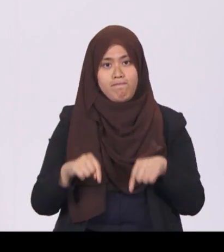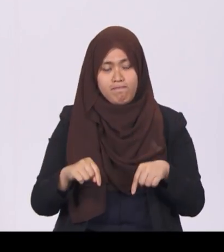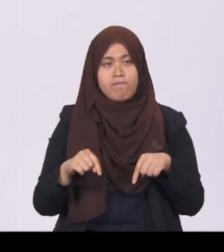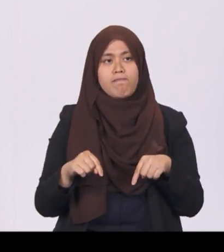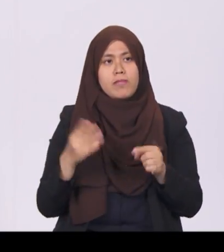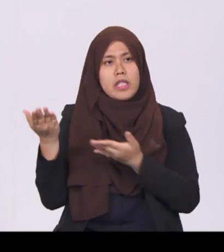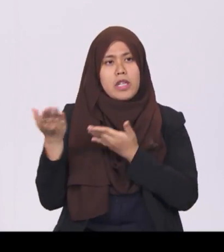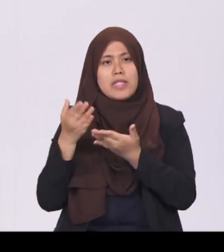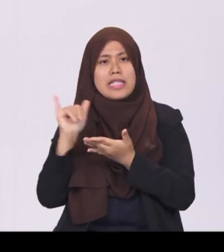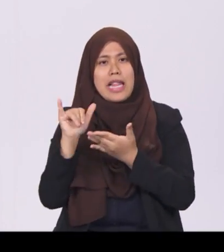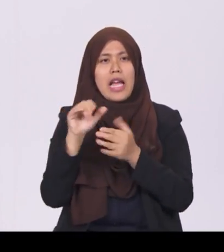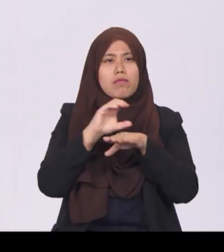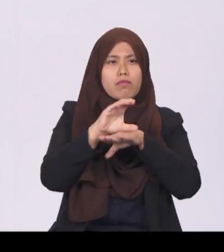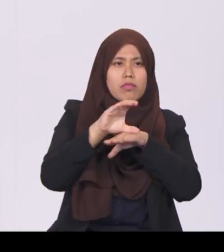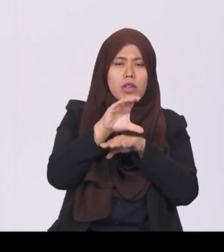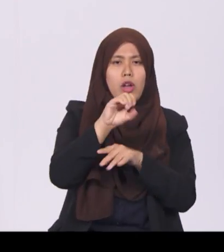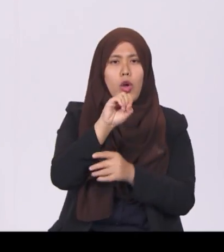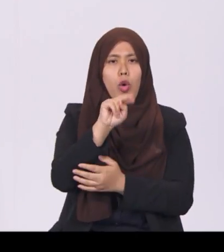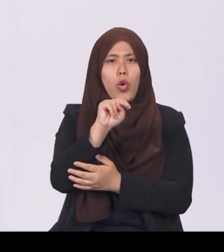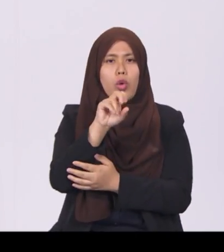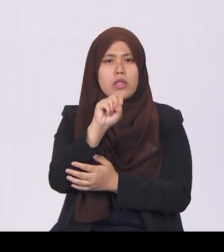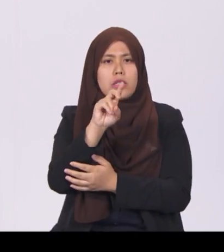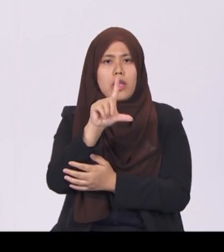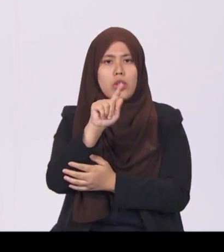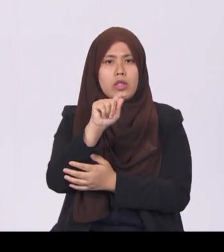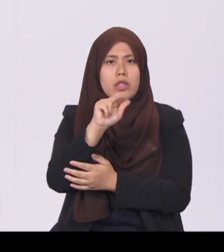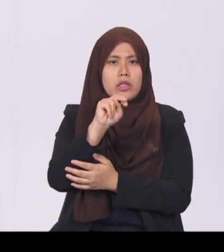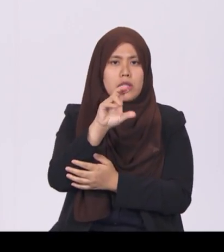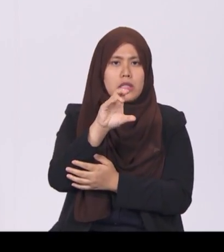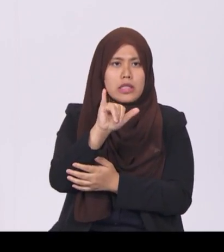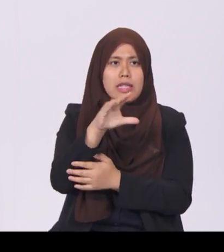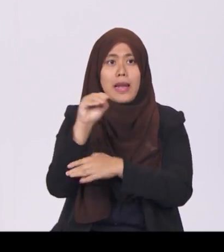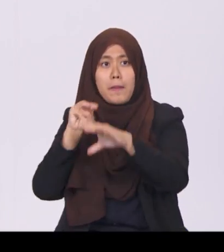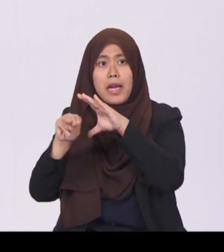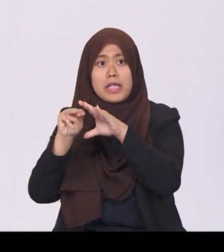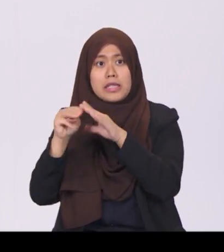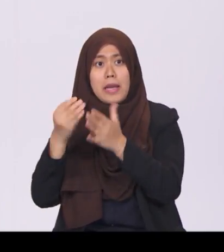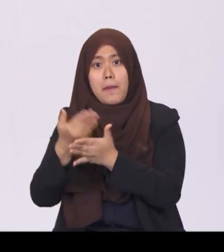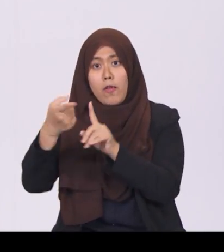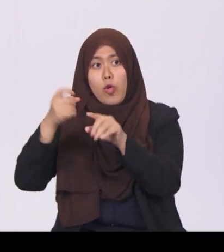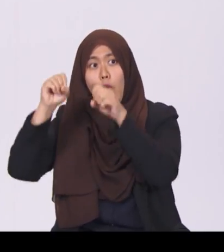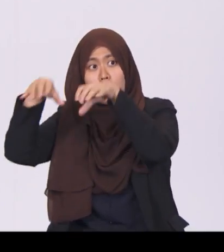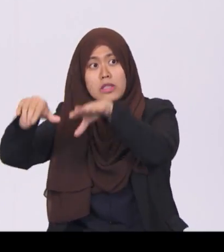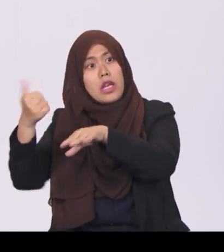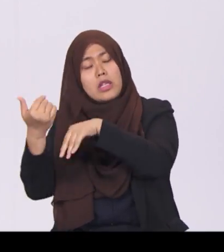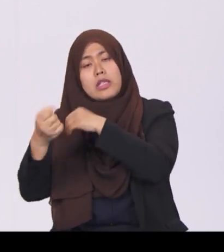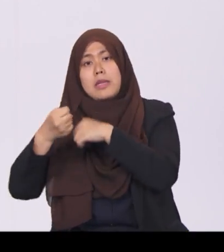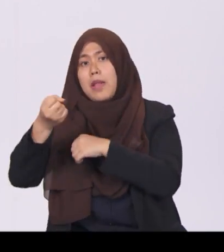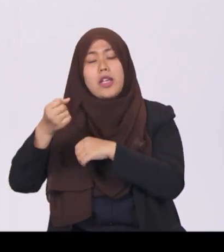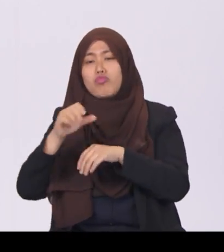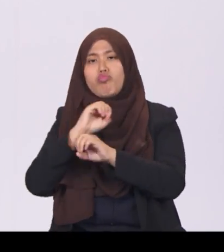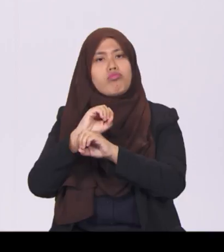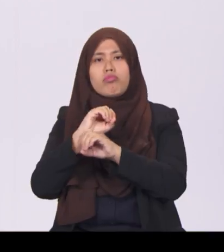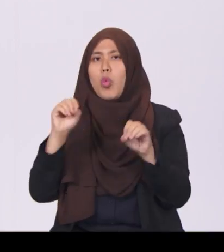consultancy and marketing purchased from overseas suppliers are not subject to GST. Local consumers